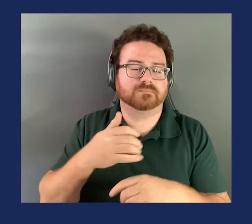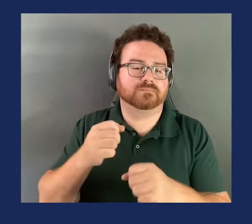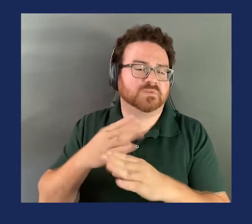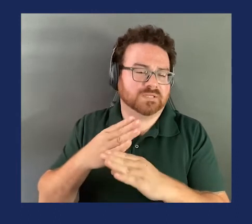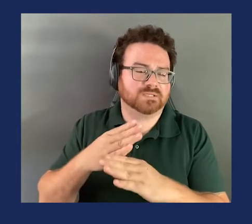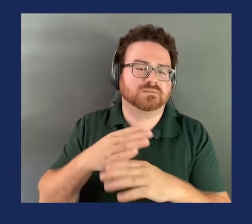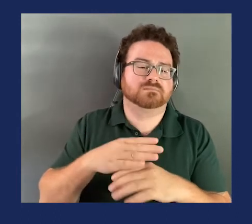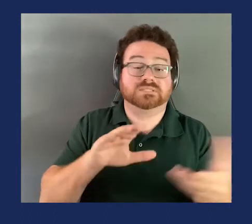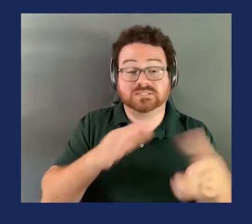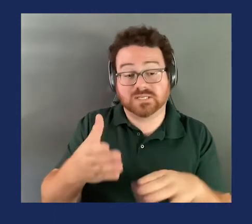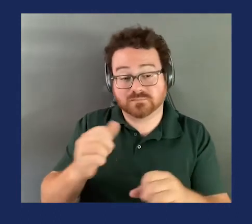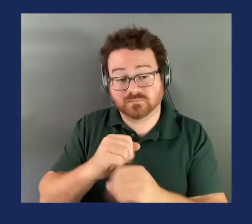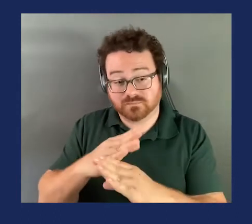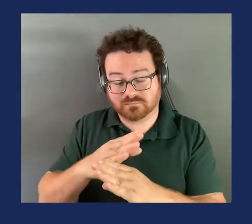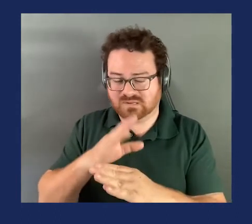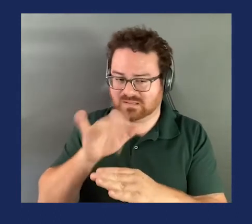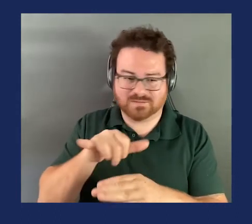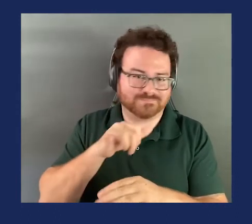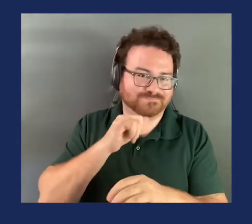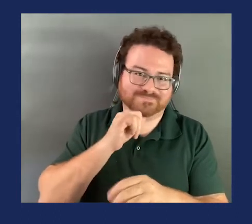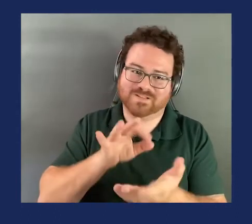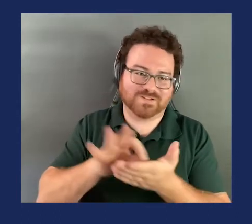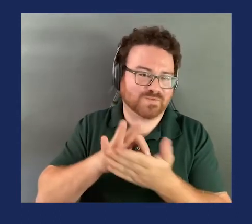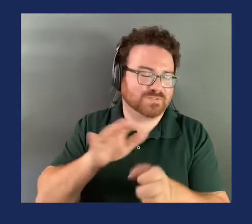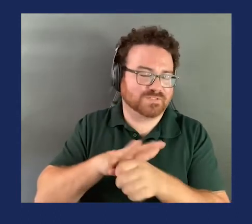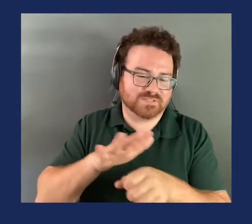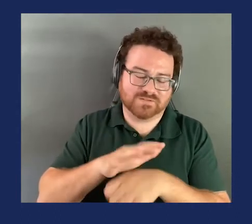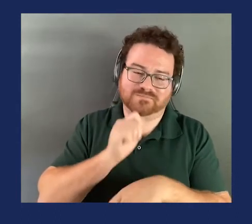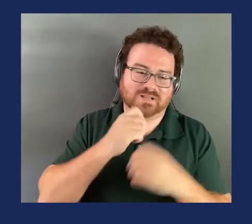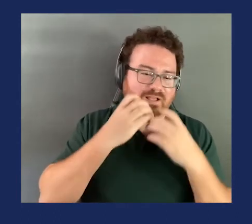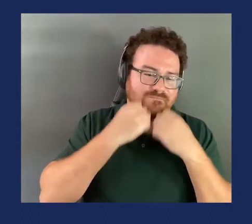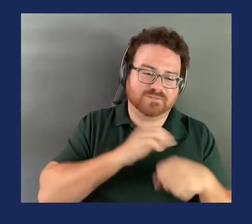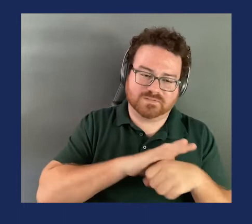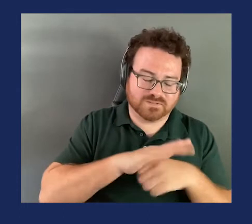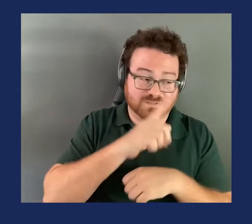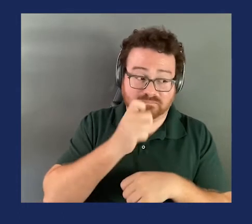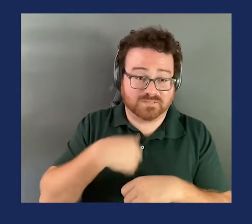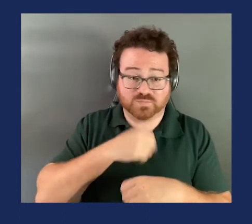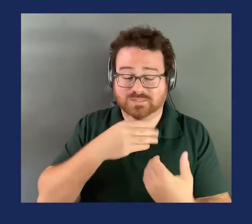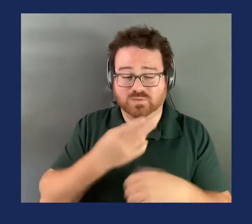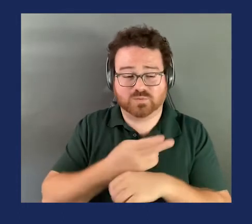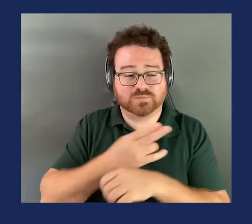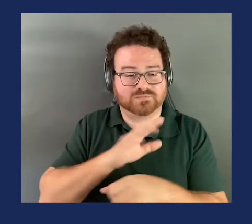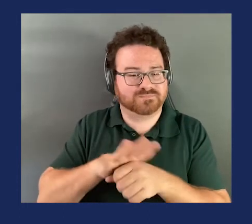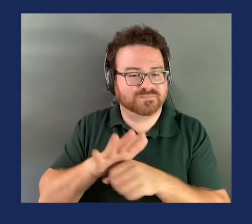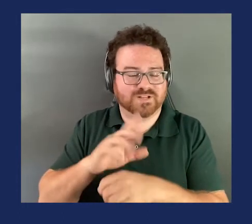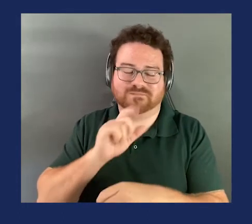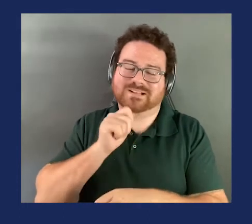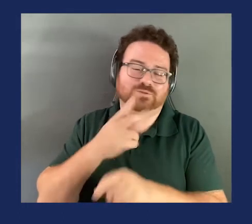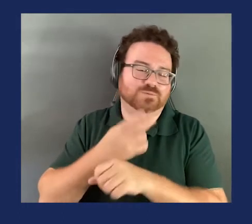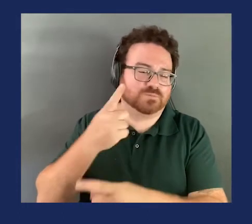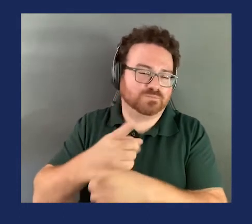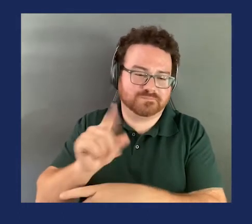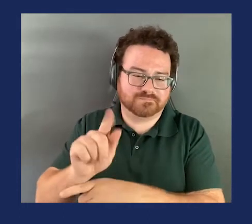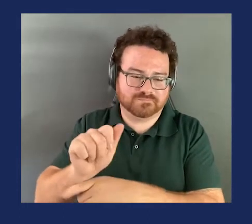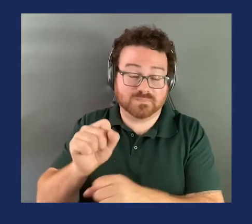are likely undercounted and undervalued because they're based on a subset of our data and not all of our data. So, it's possible that accounting for all those incidents in